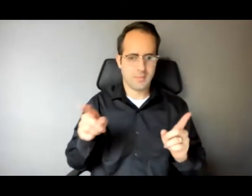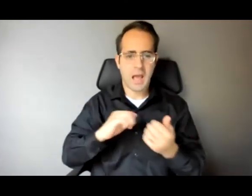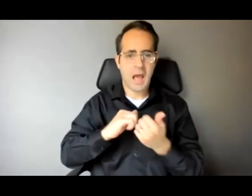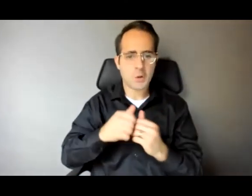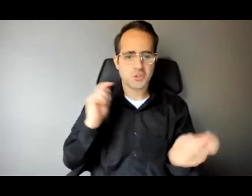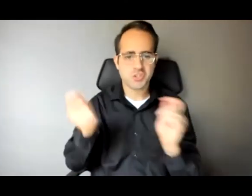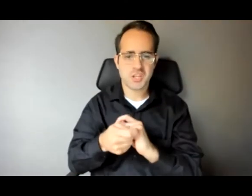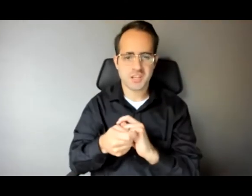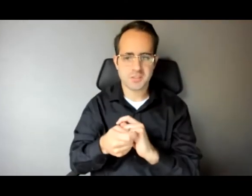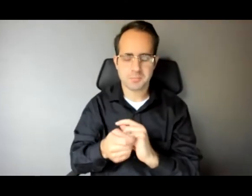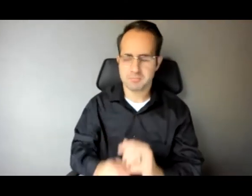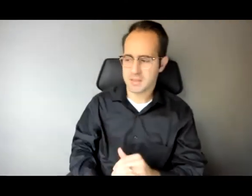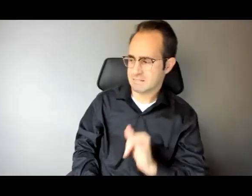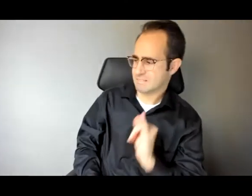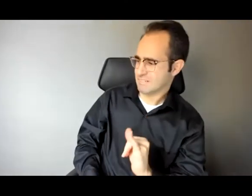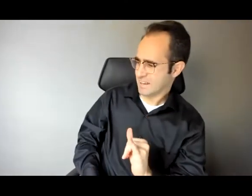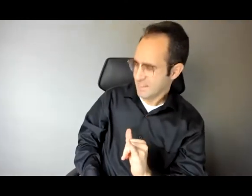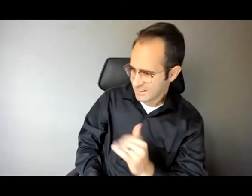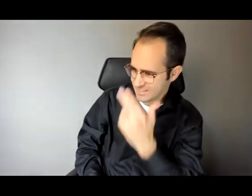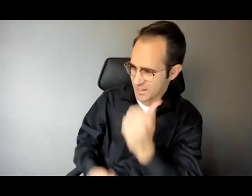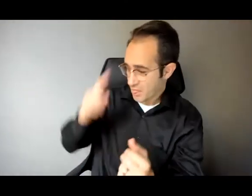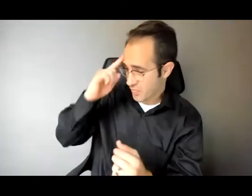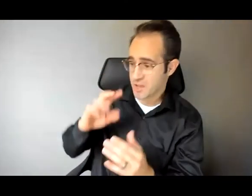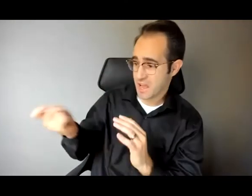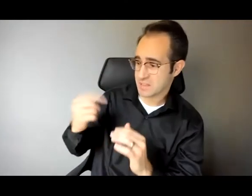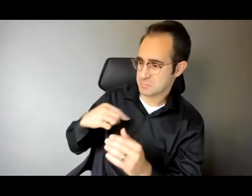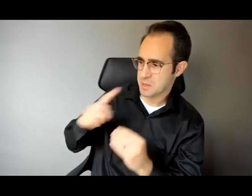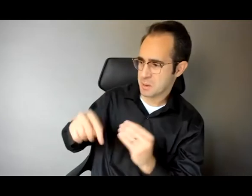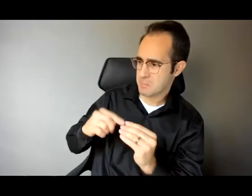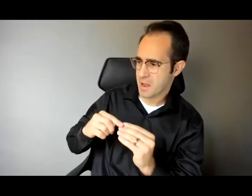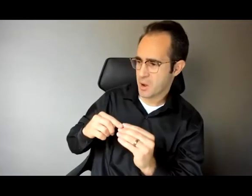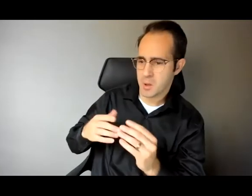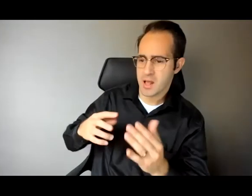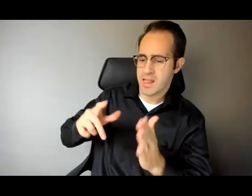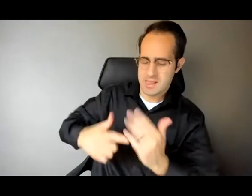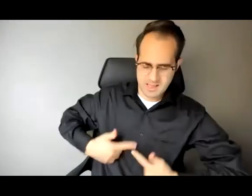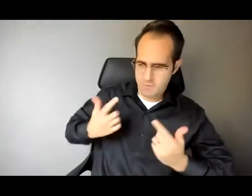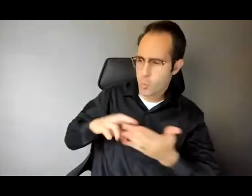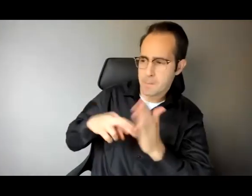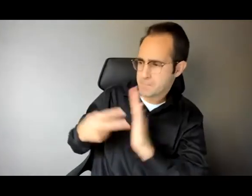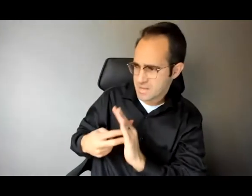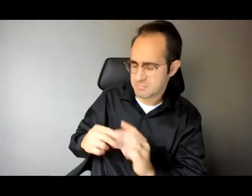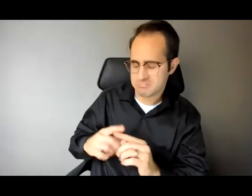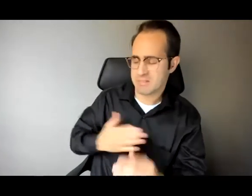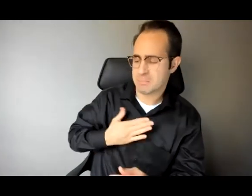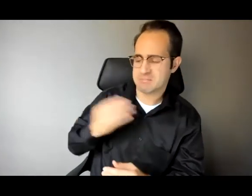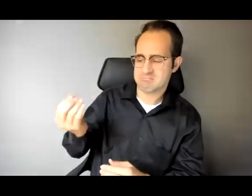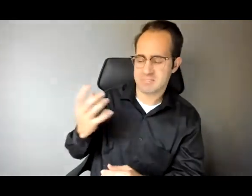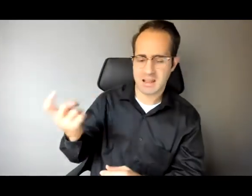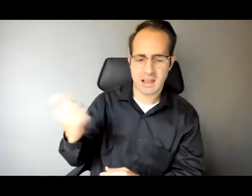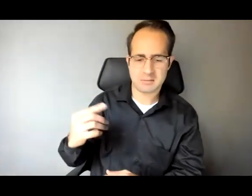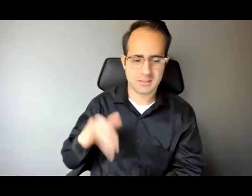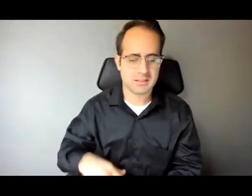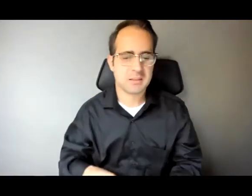I thought you were going to ask me what's the meaning of life but I'm glad you gave me a softball question that's a difficult question let me start there